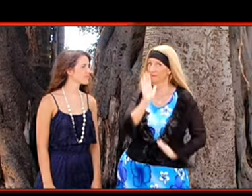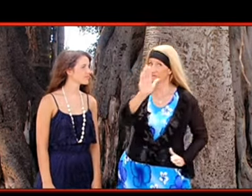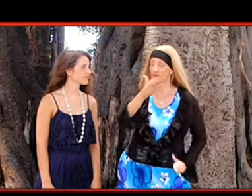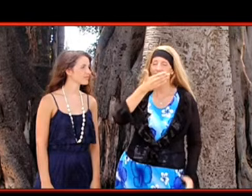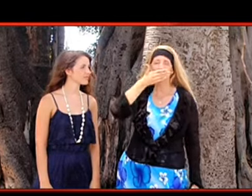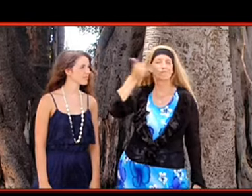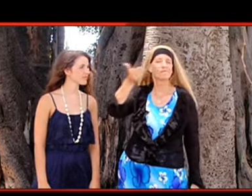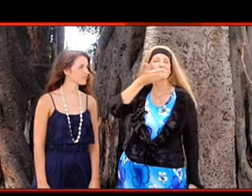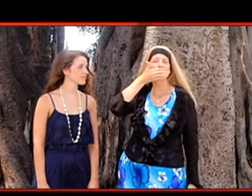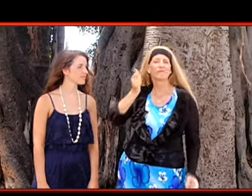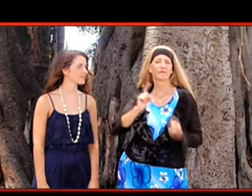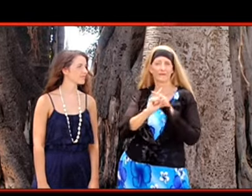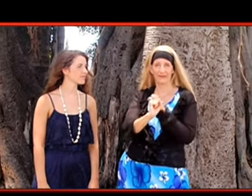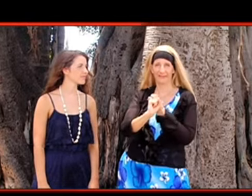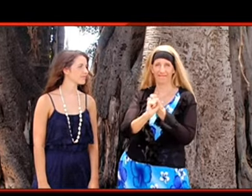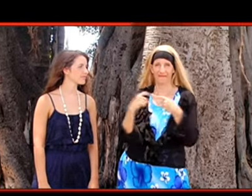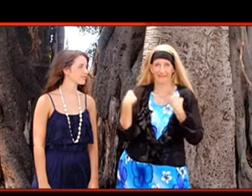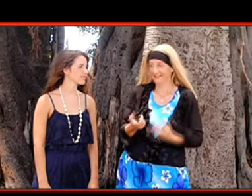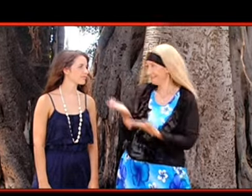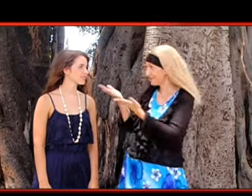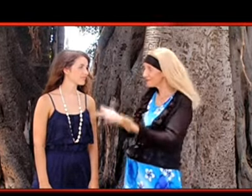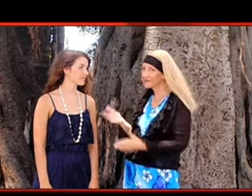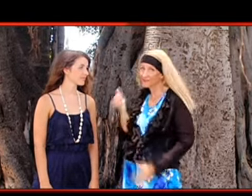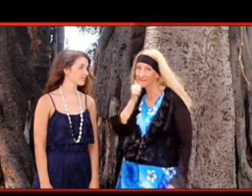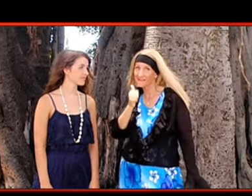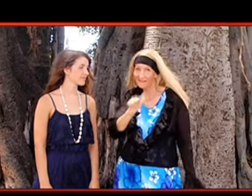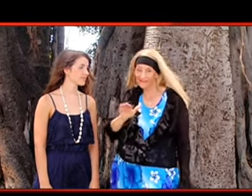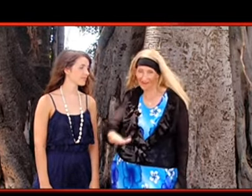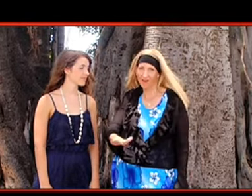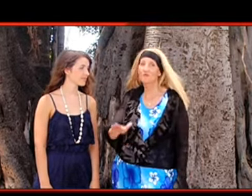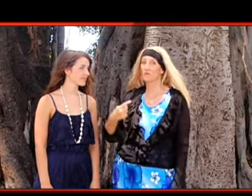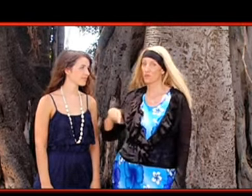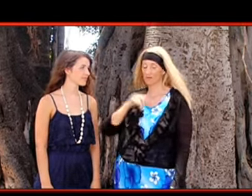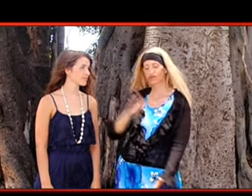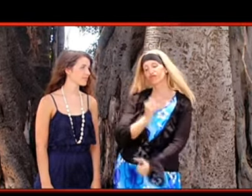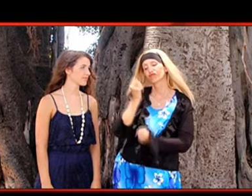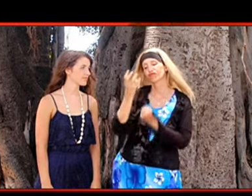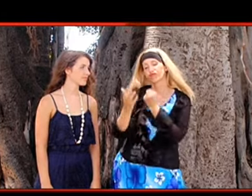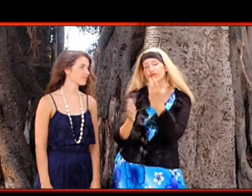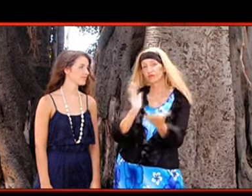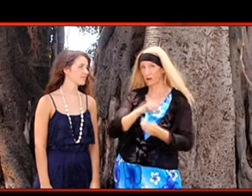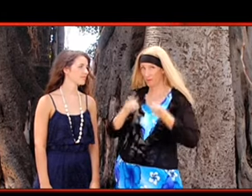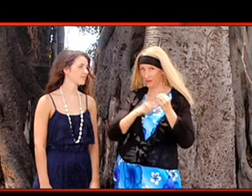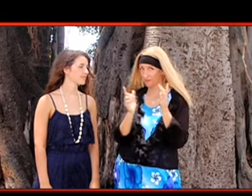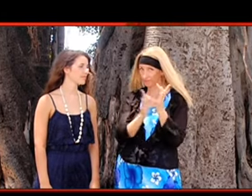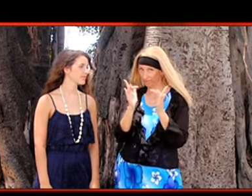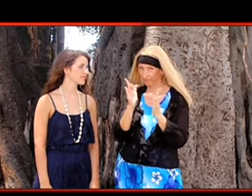wants to be your best, best friend. Ever since she was a little girl, we've been singing this song about